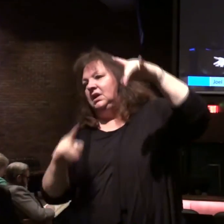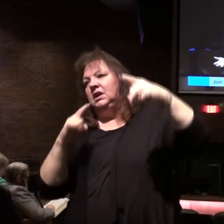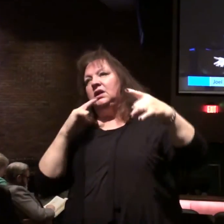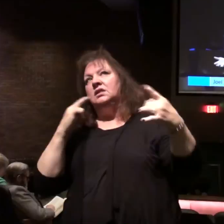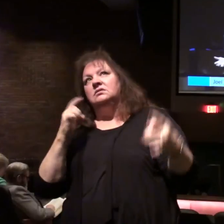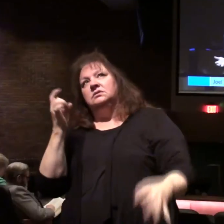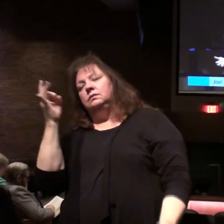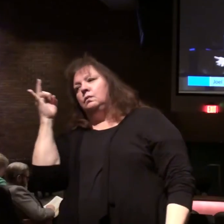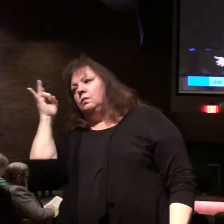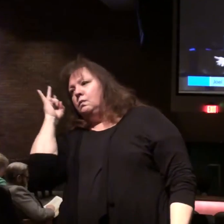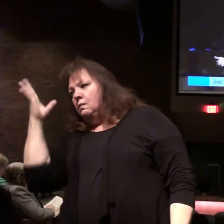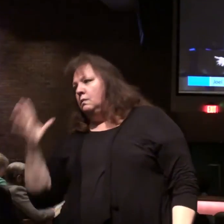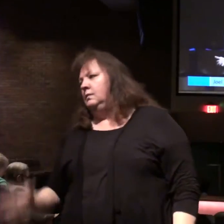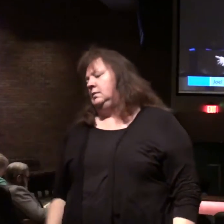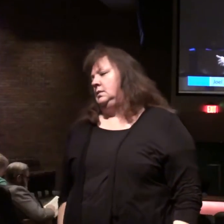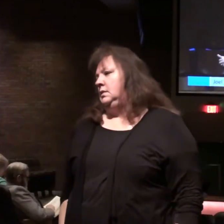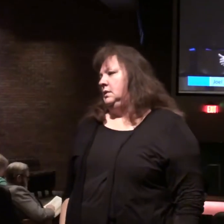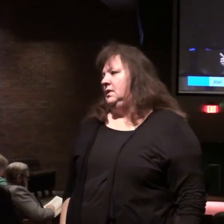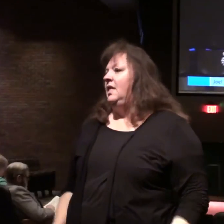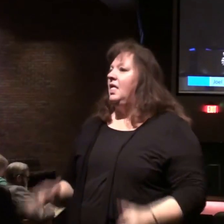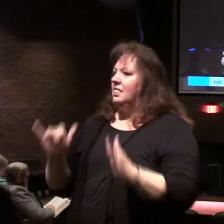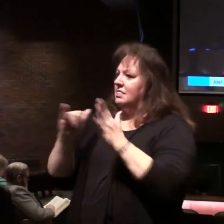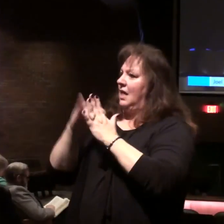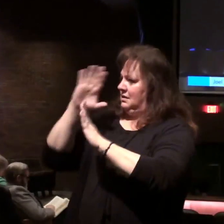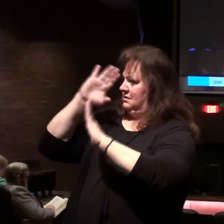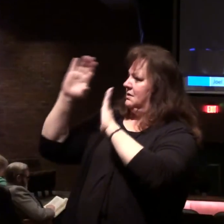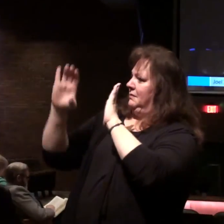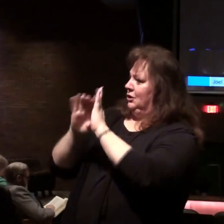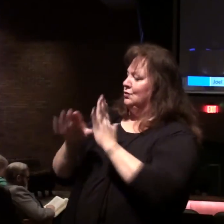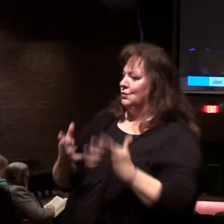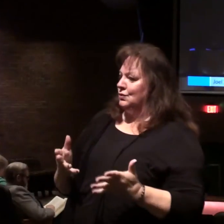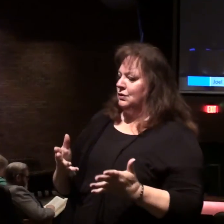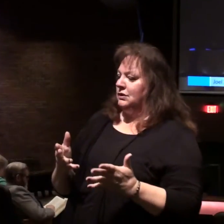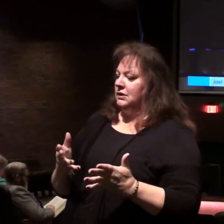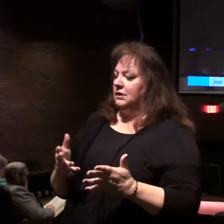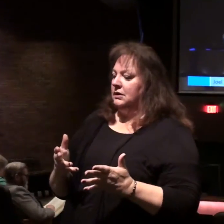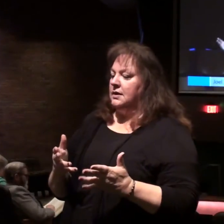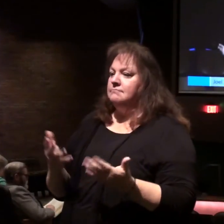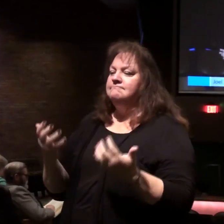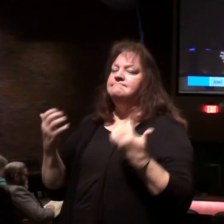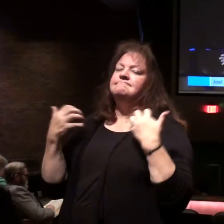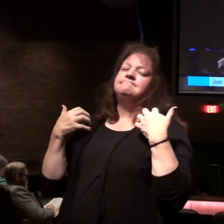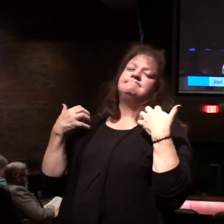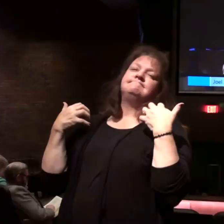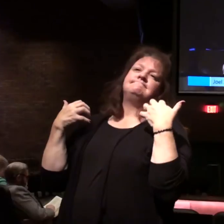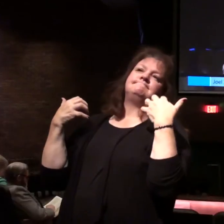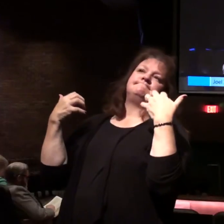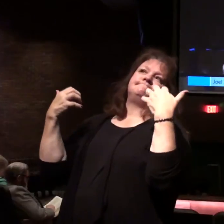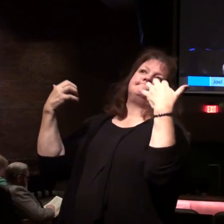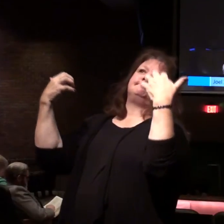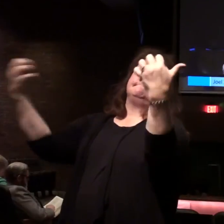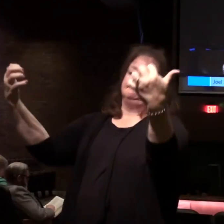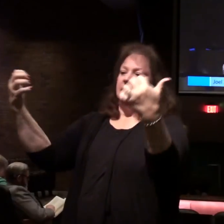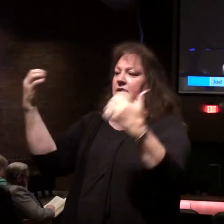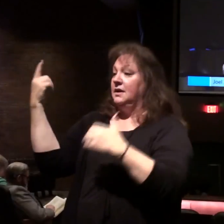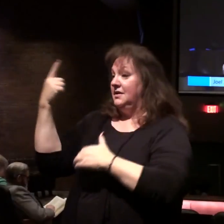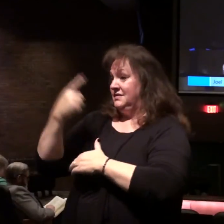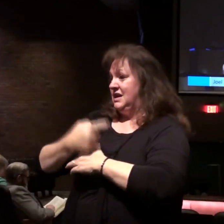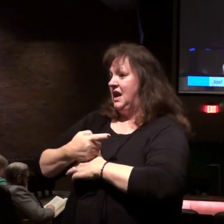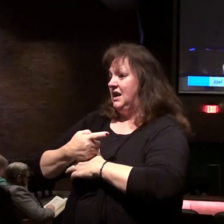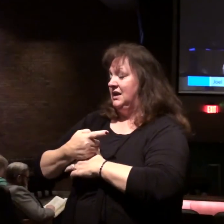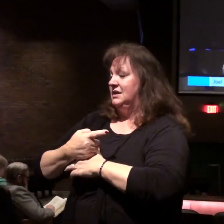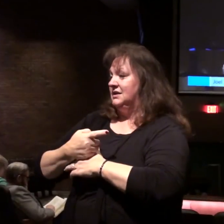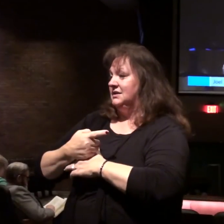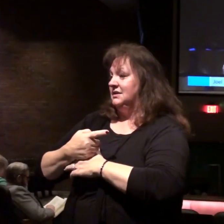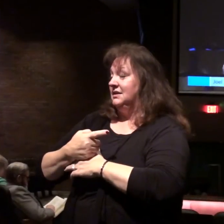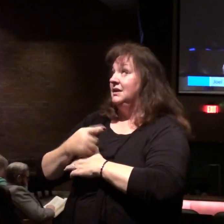is great. That's what's pictured. So that comes out. Multitudes, multitudes, in the day of decision, for the day of the